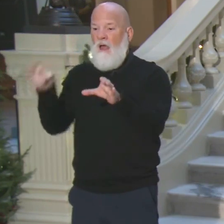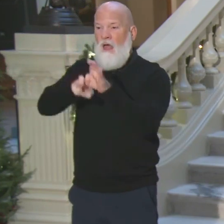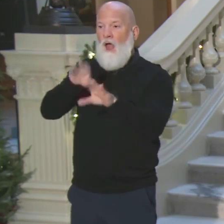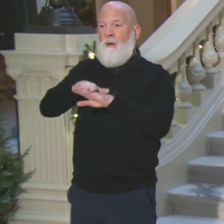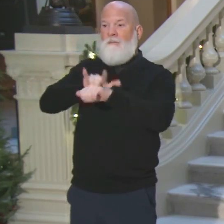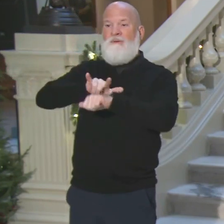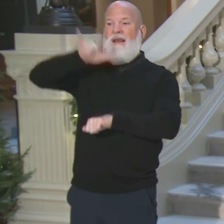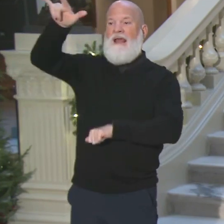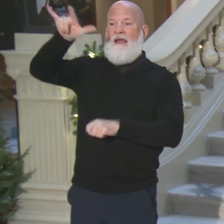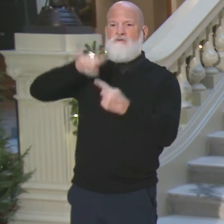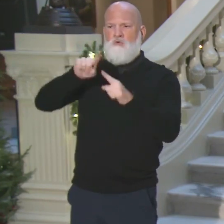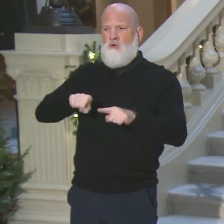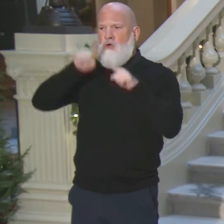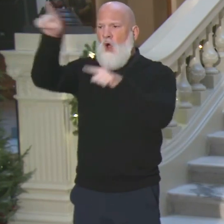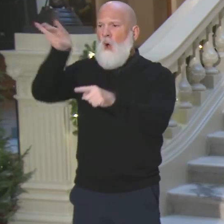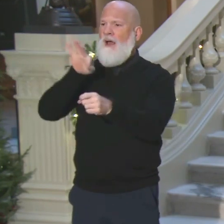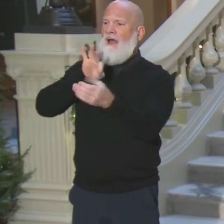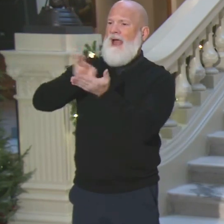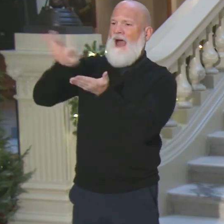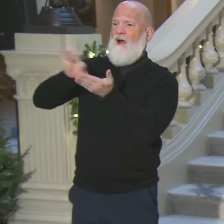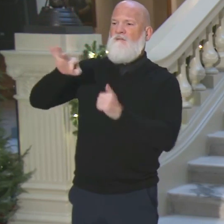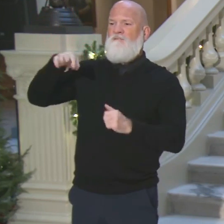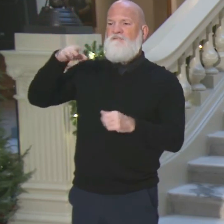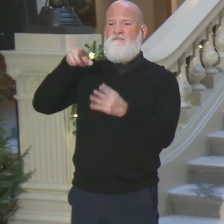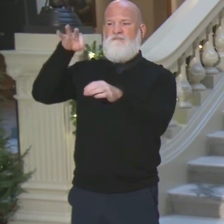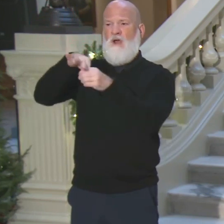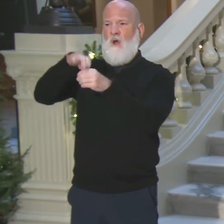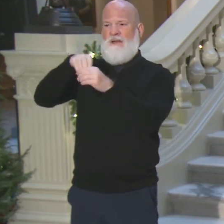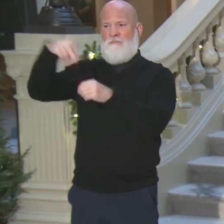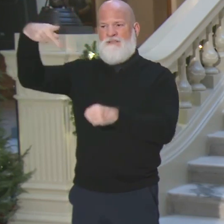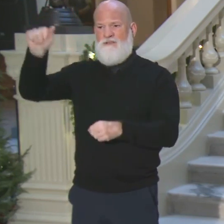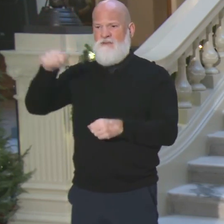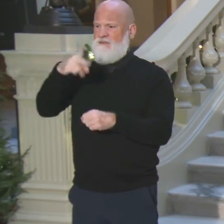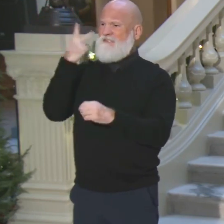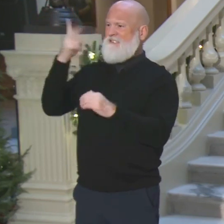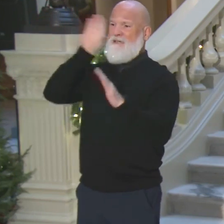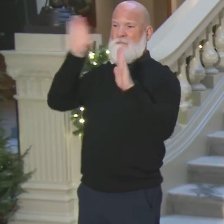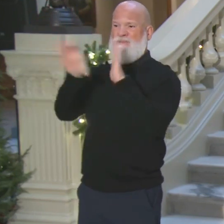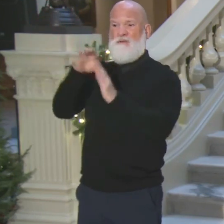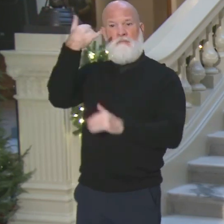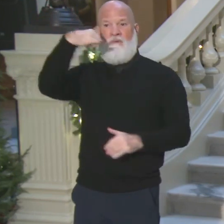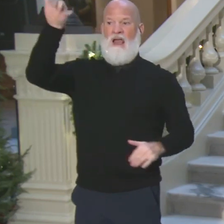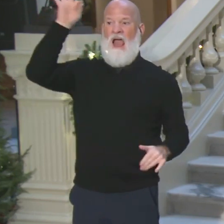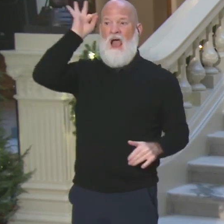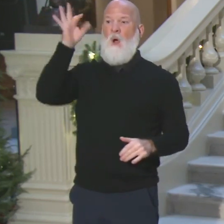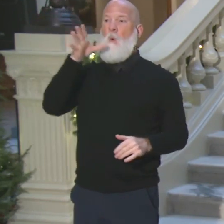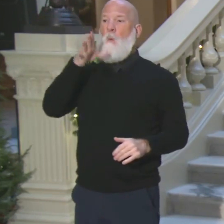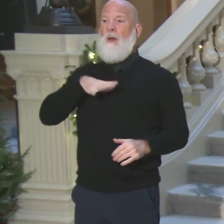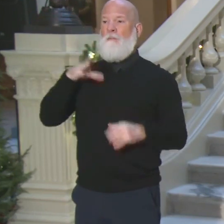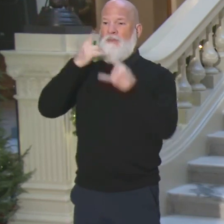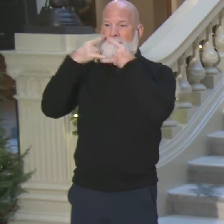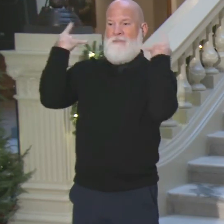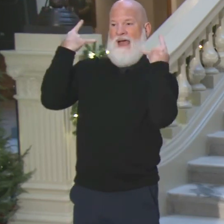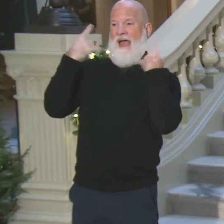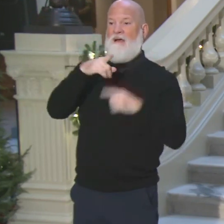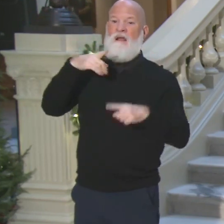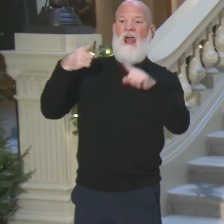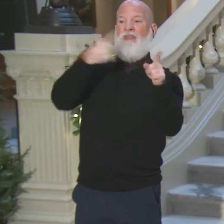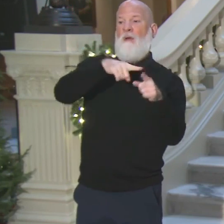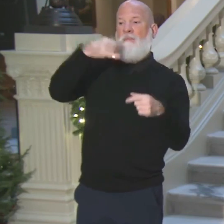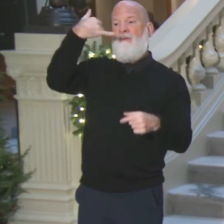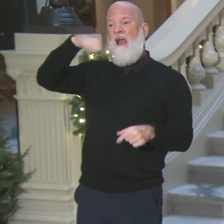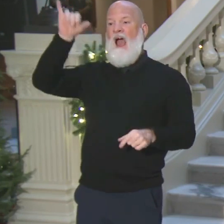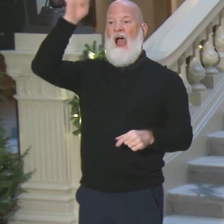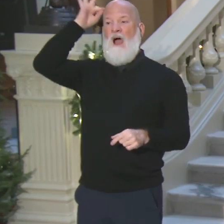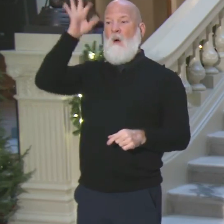They basically said, here's a picture of a blonde woman in a mask. Here's another picture of a blonde woman in a mask. Obviously, there's a conspiracy where Democrat state senators are counting ballots